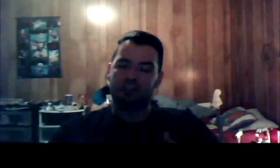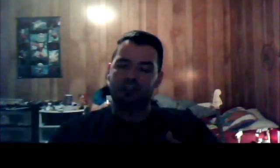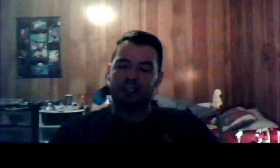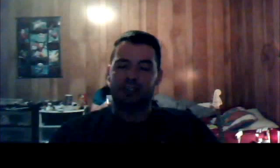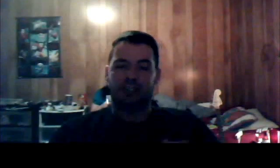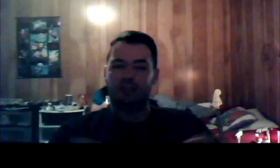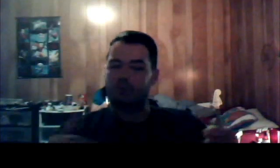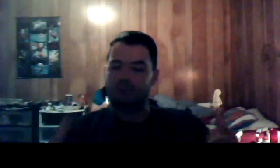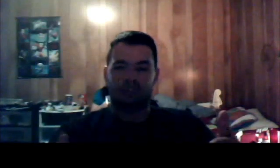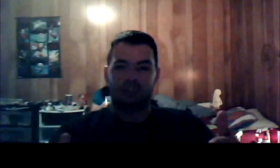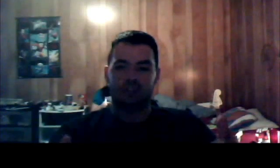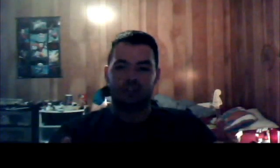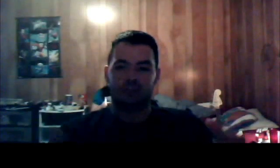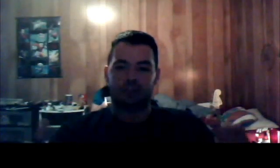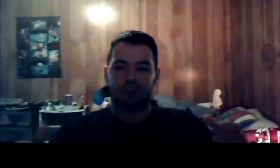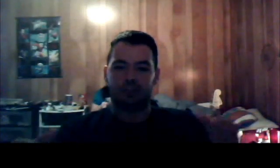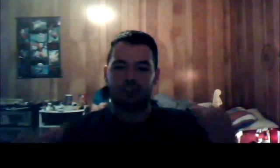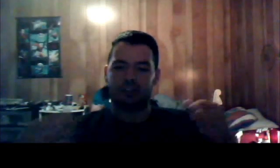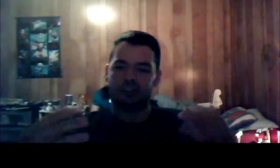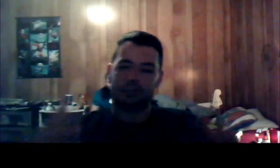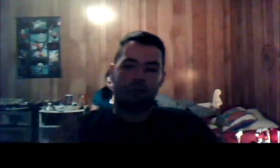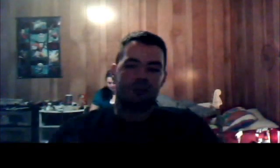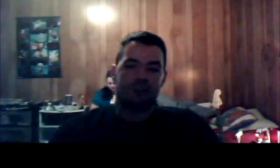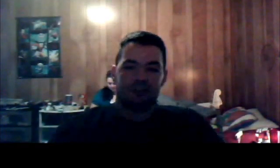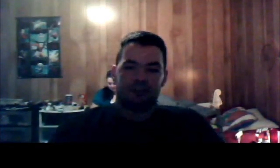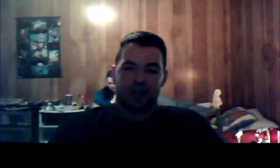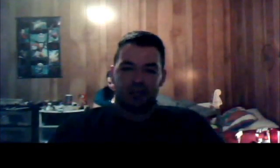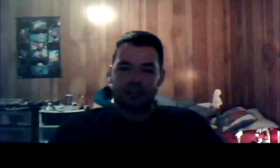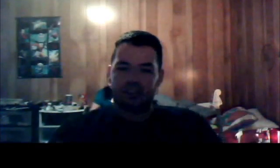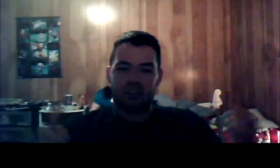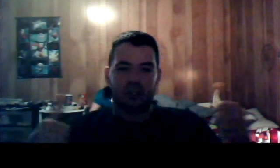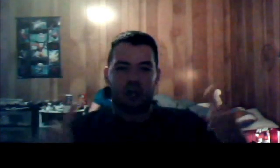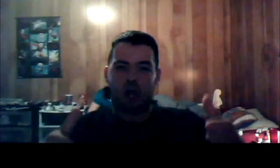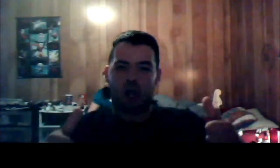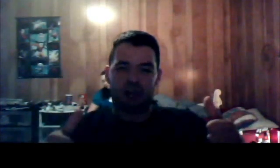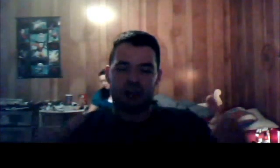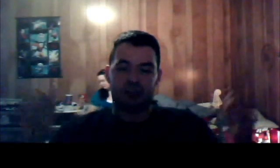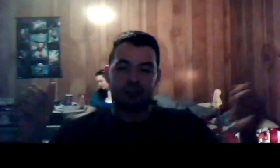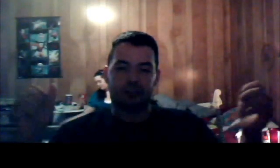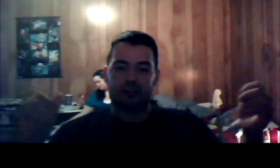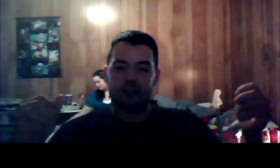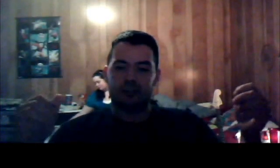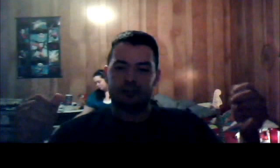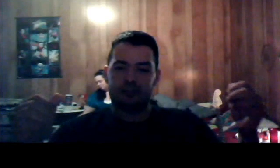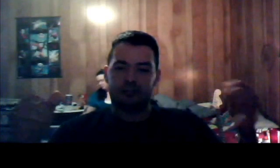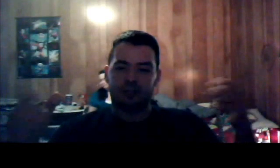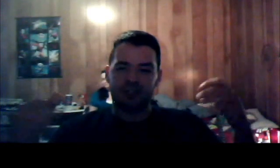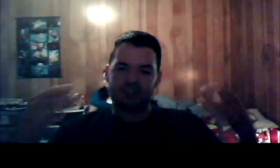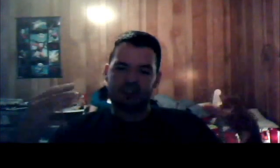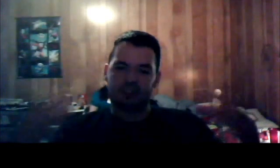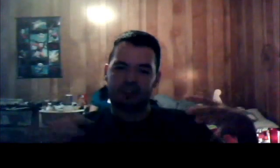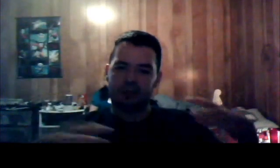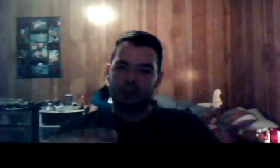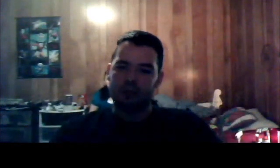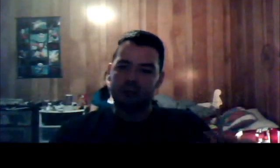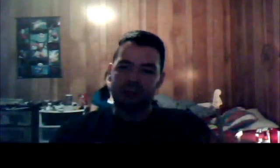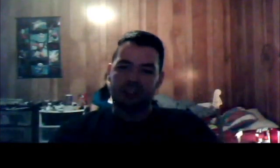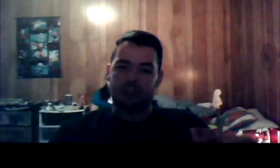retake on it, which I also loved. The Maltese Falcon. Awesome. I just love that older style